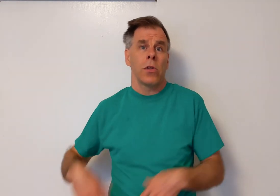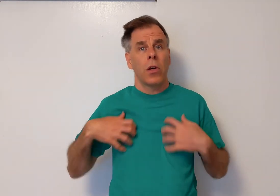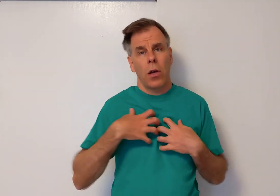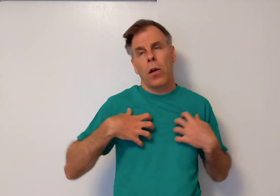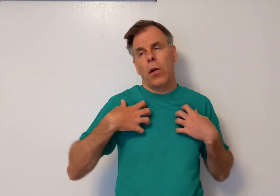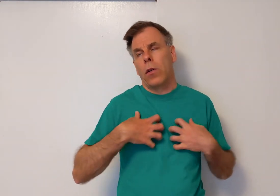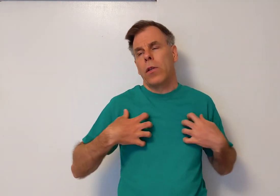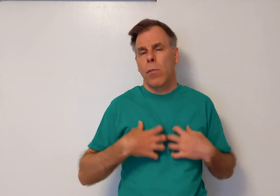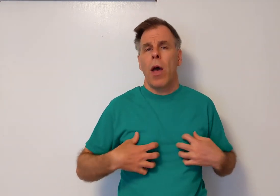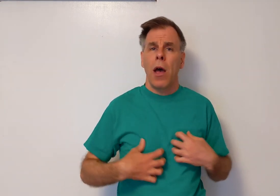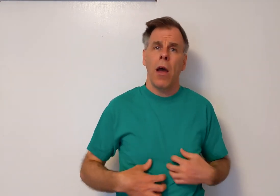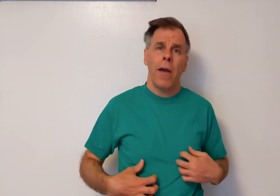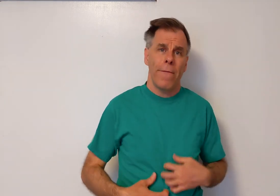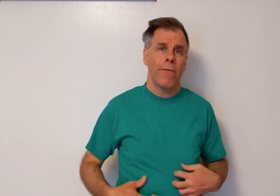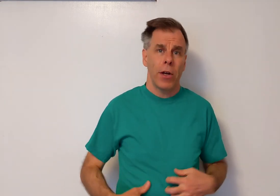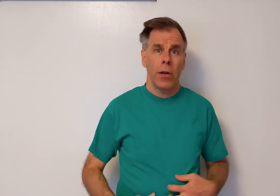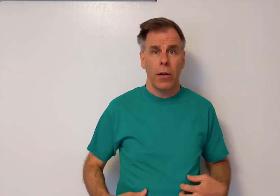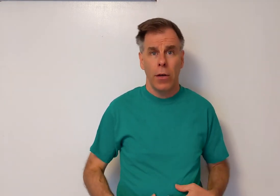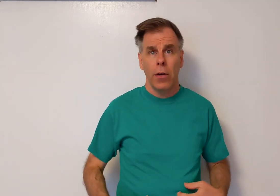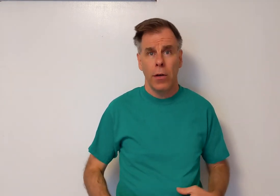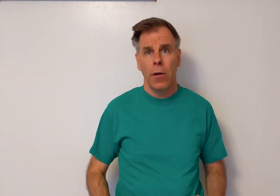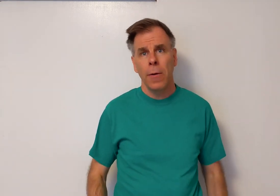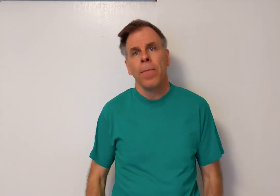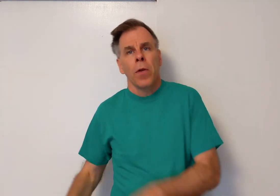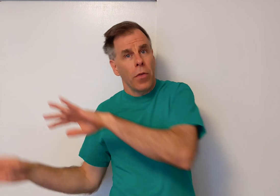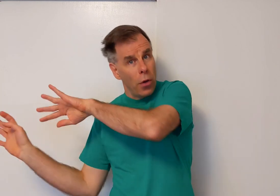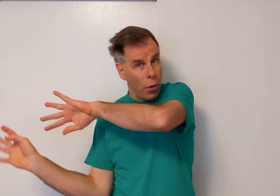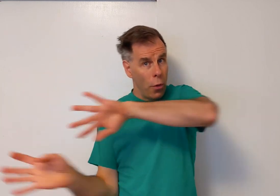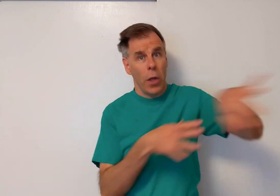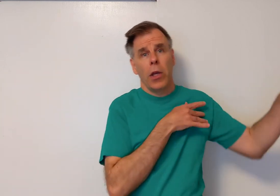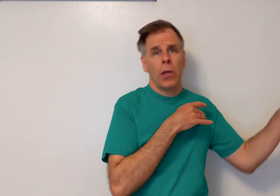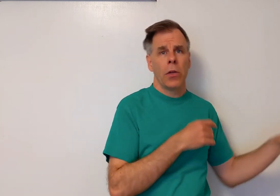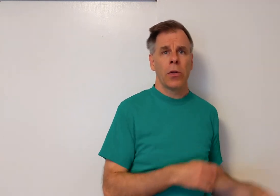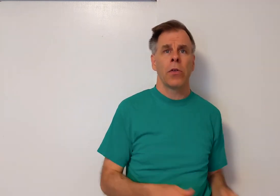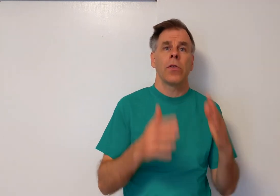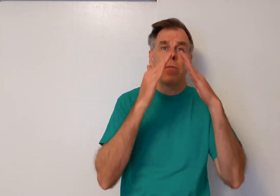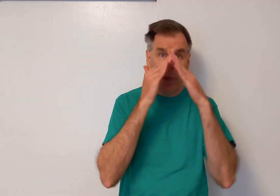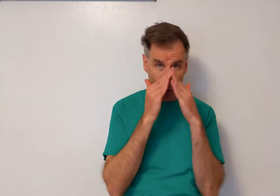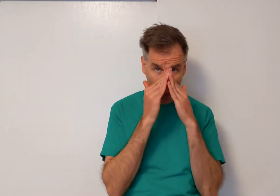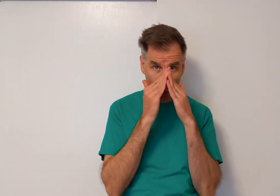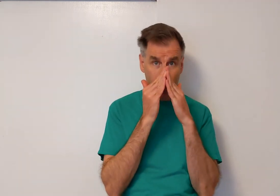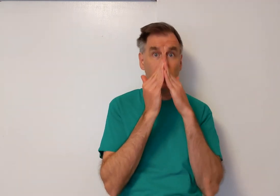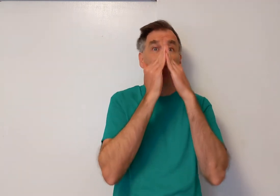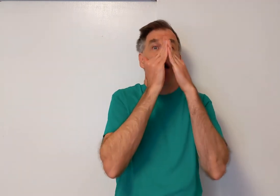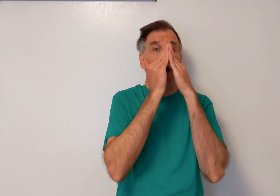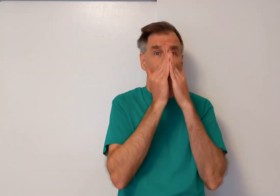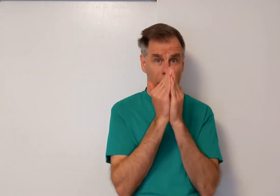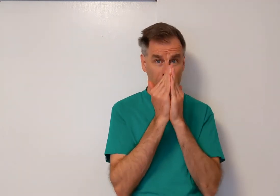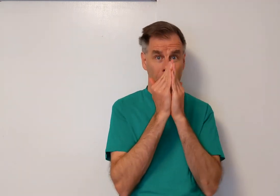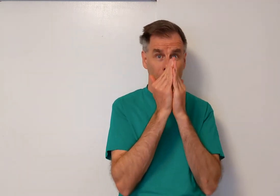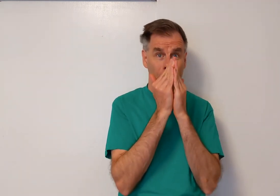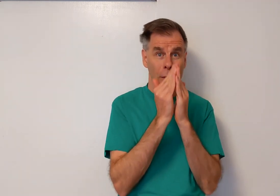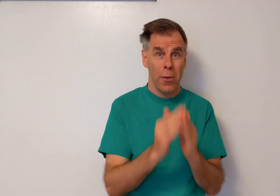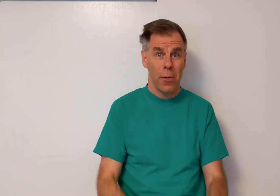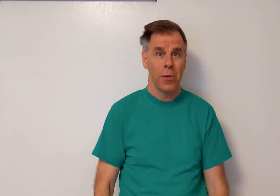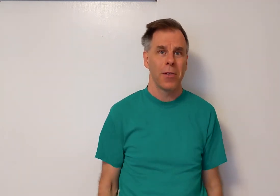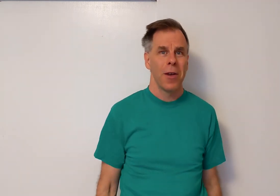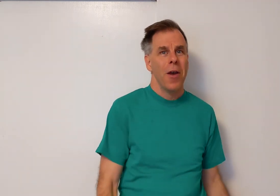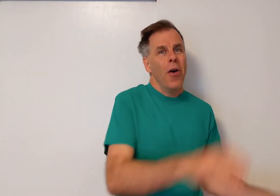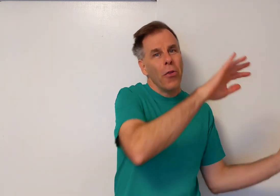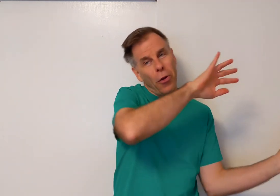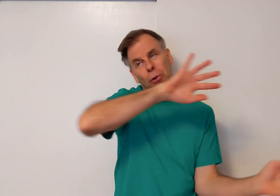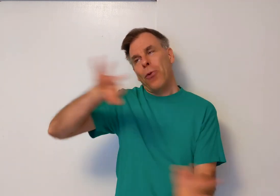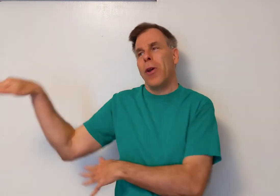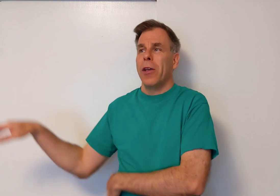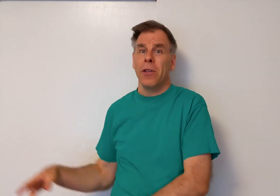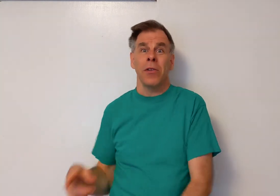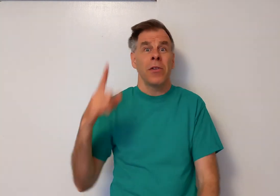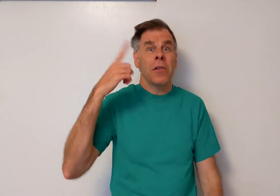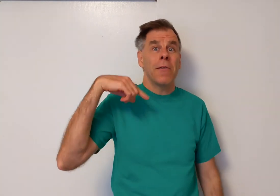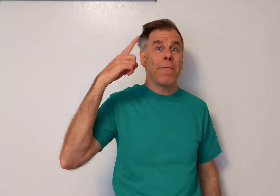-do